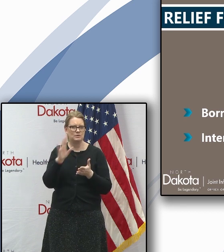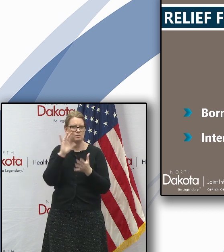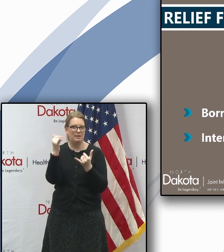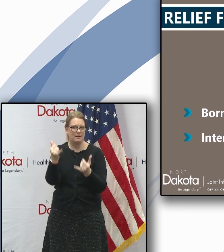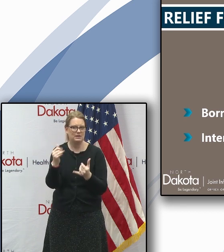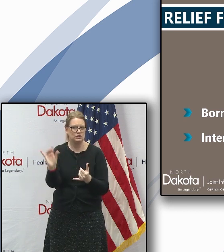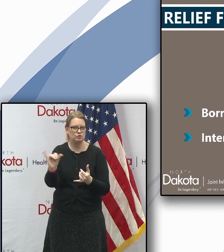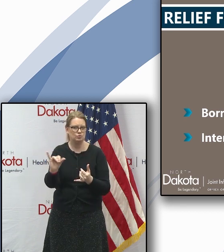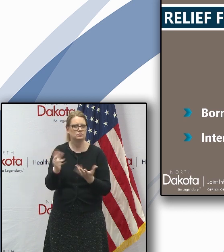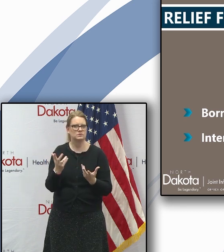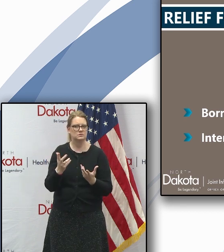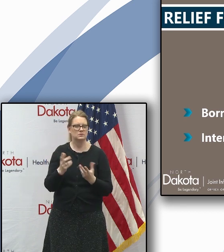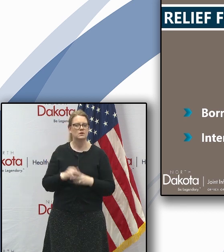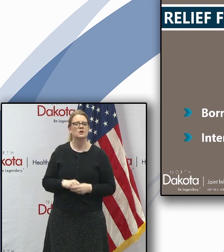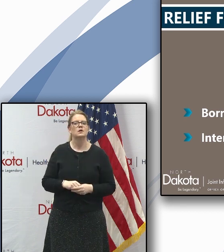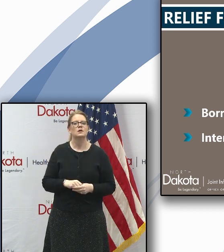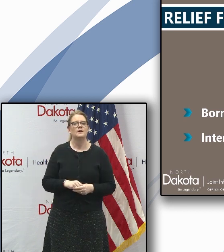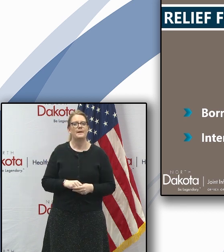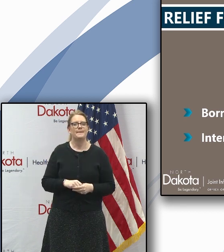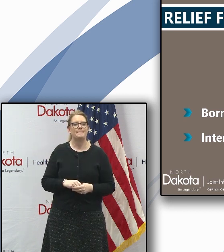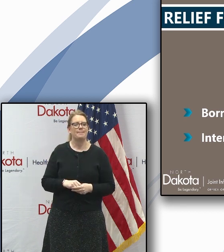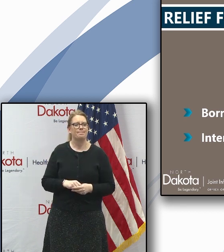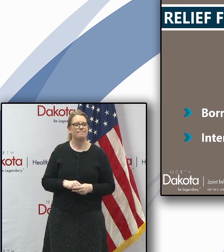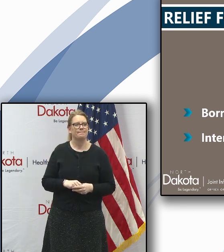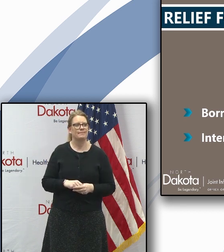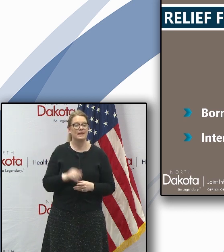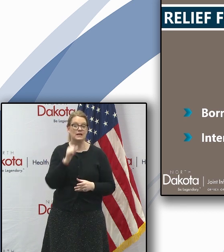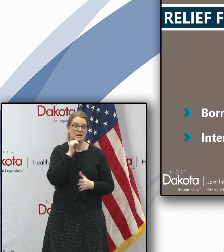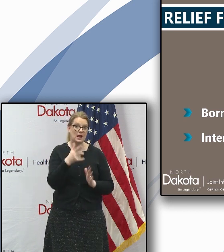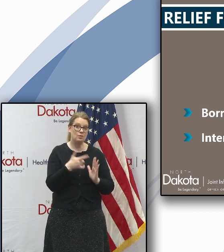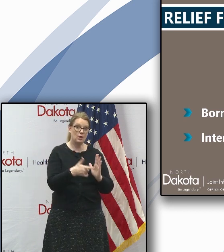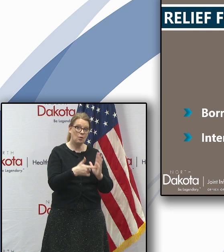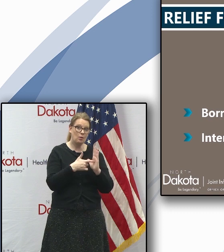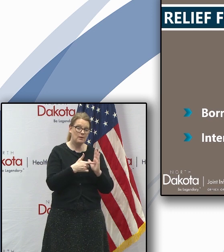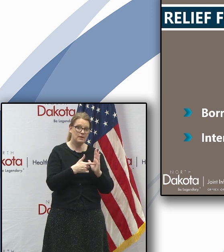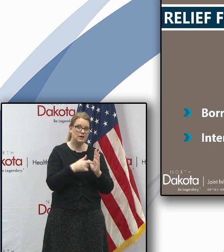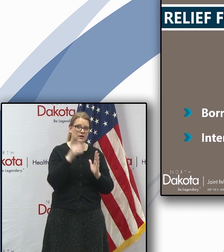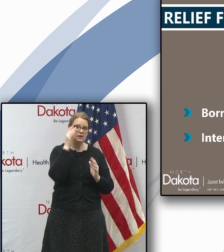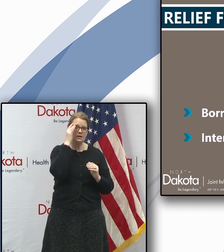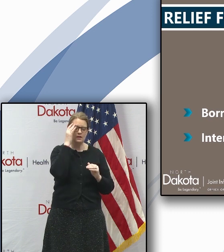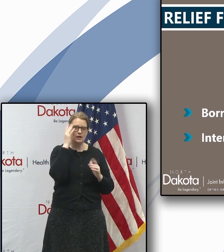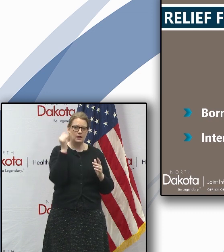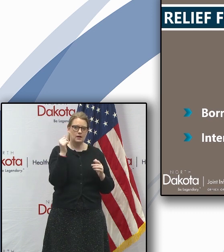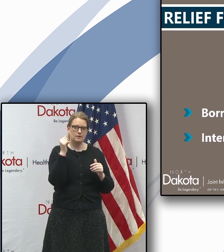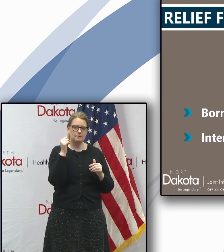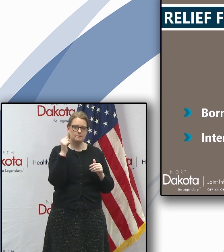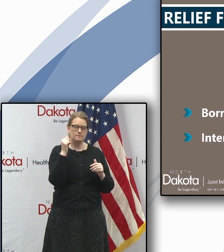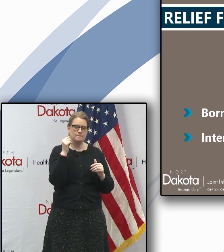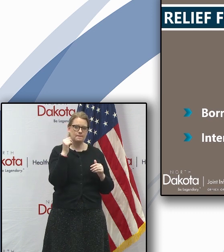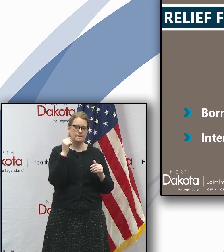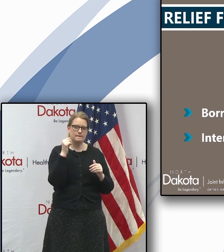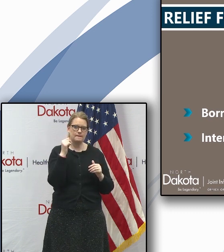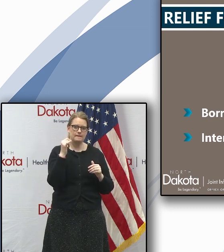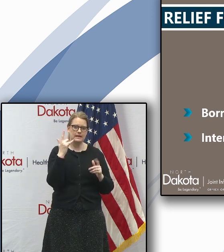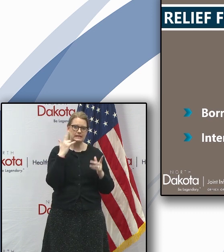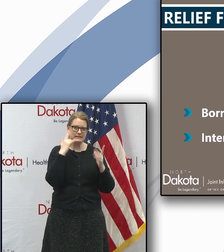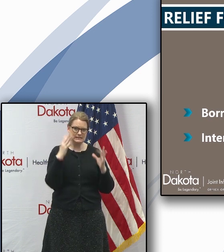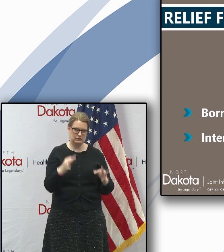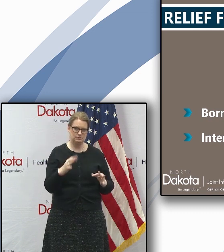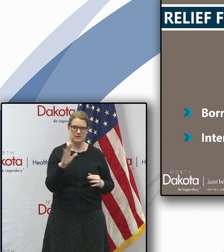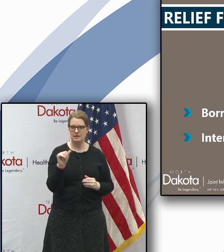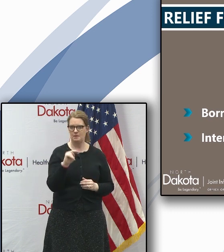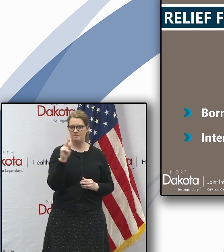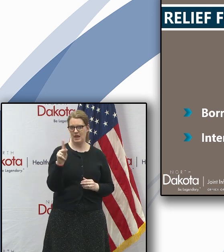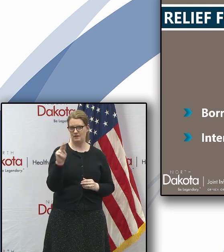that time additionally and not a requirement but on a a decision made by the bank of north